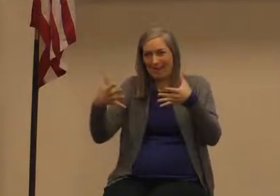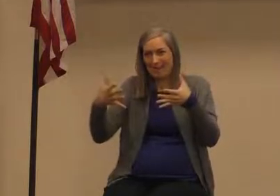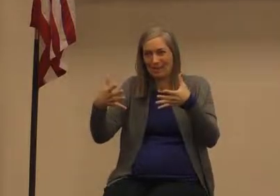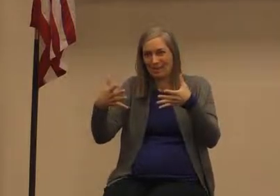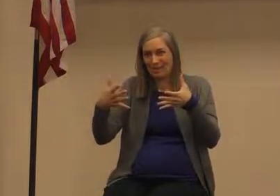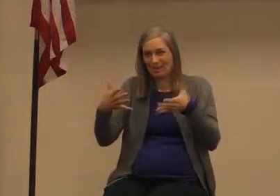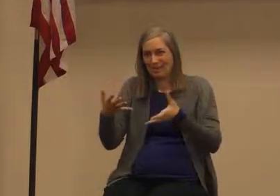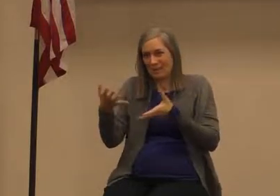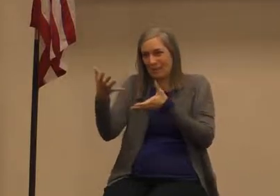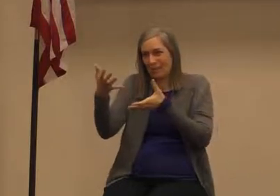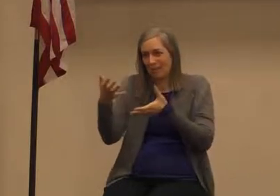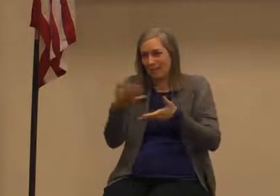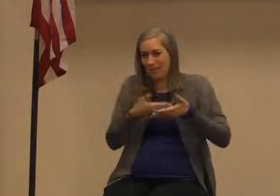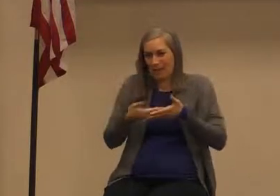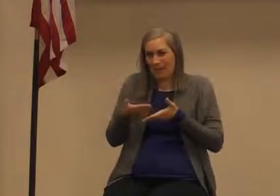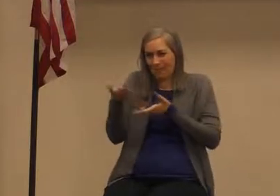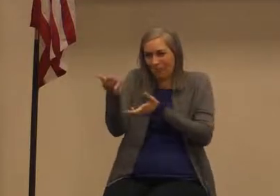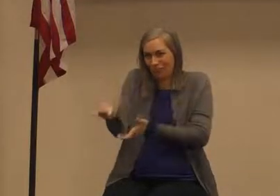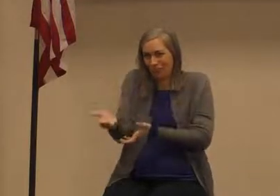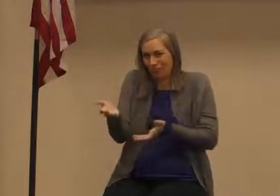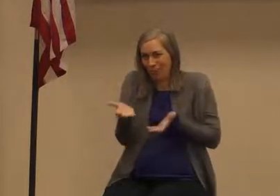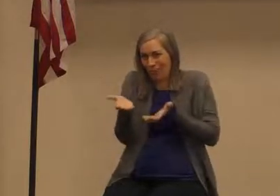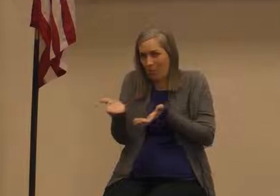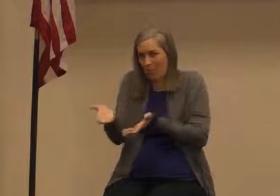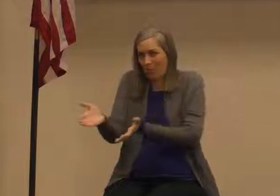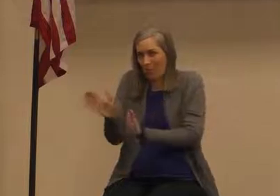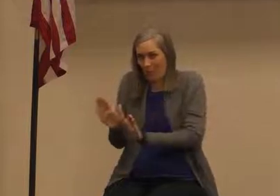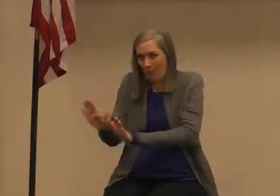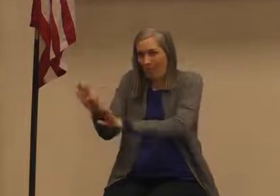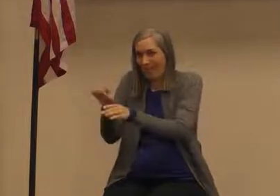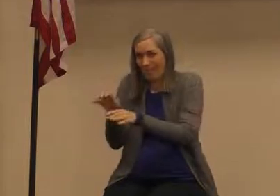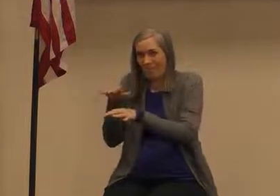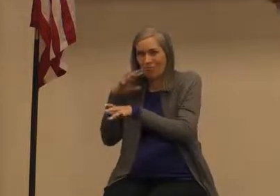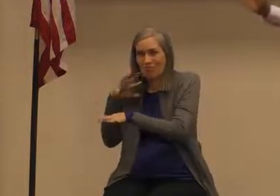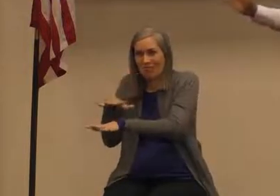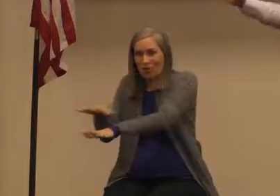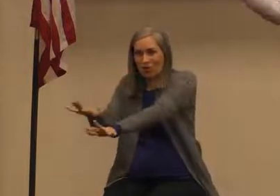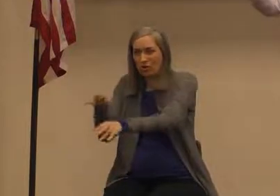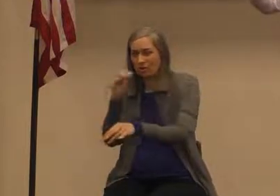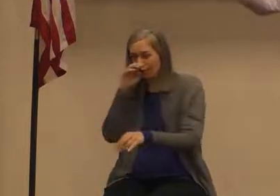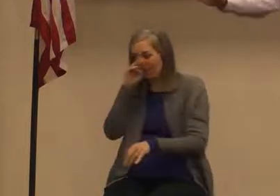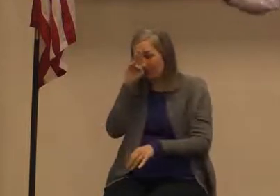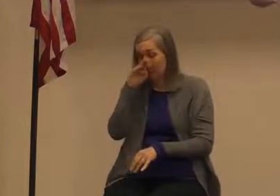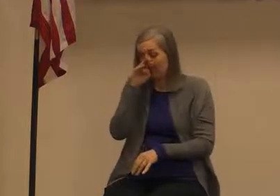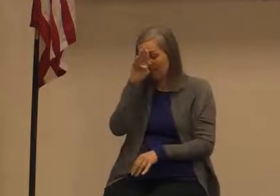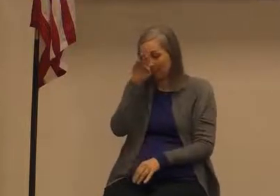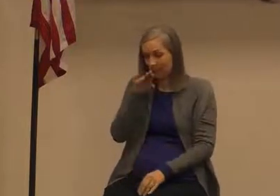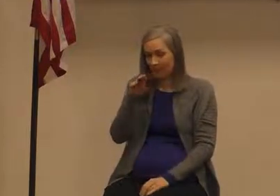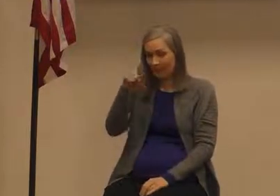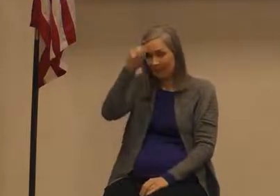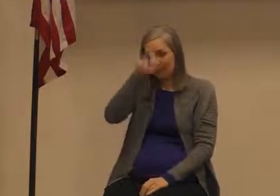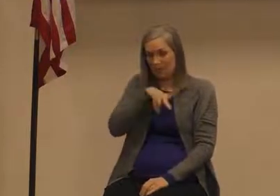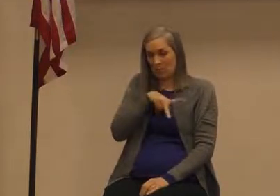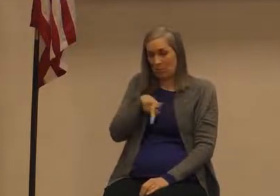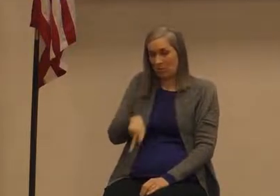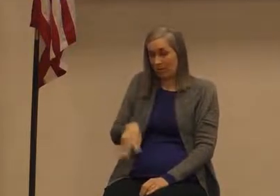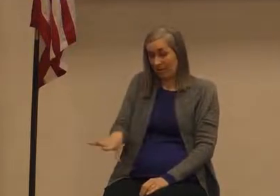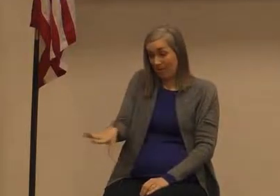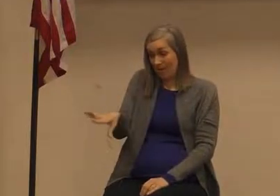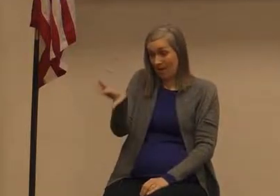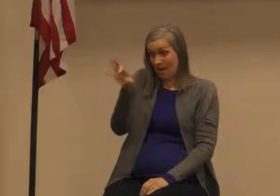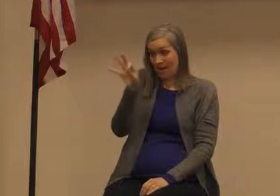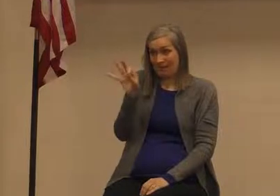in the Egyptian palace okay and one day when he's grown Moses sees an Egyptian mistreating one of his fellow